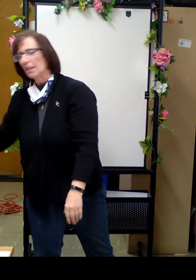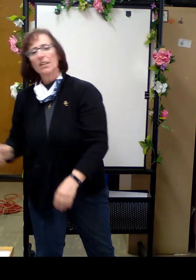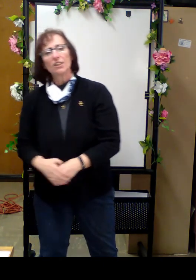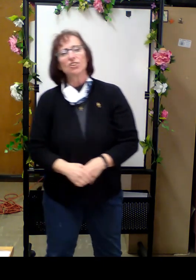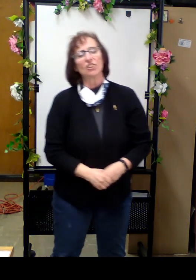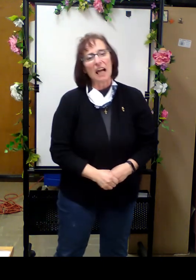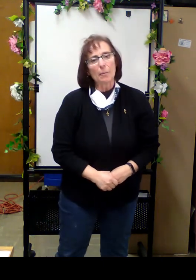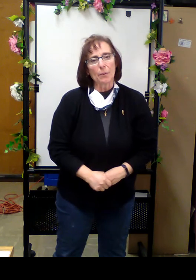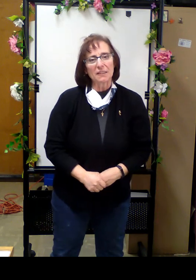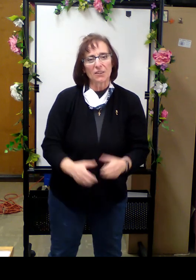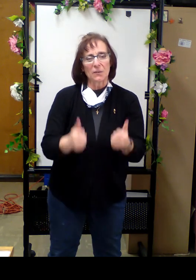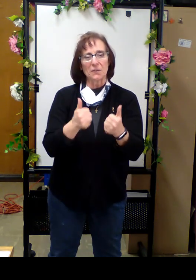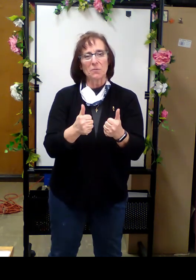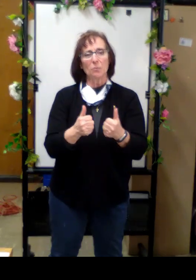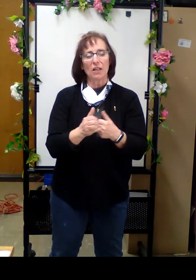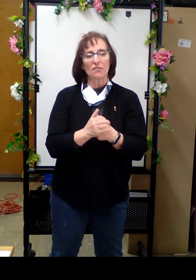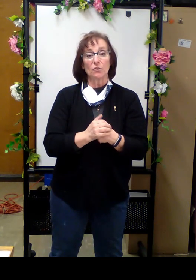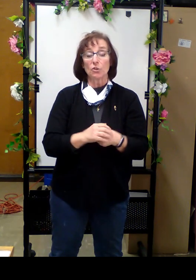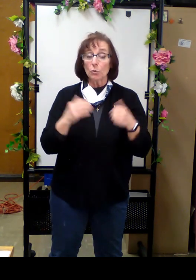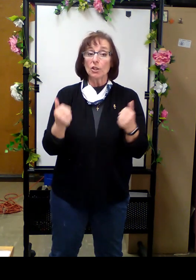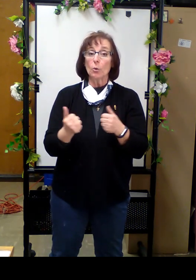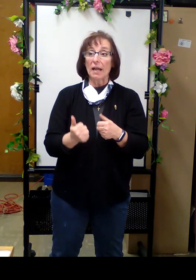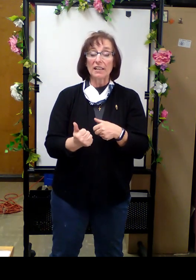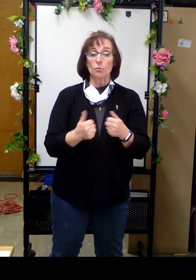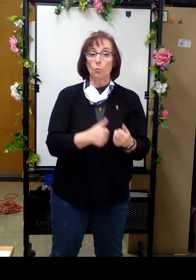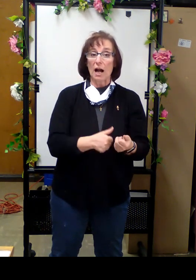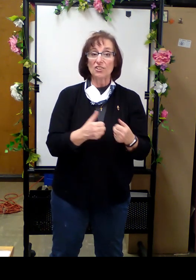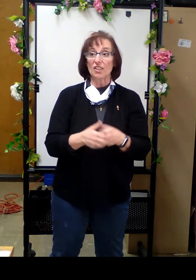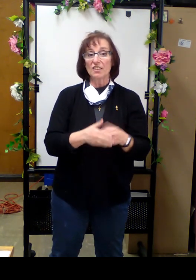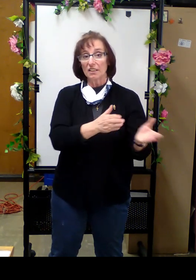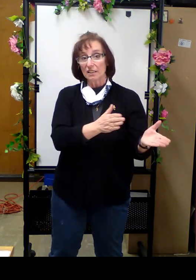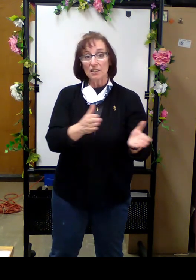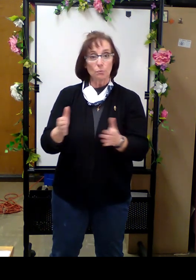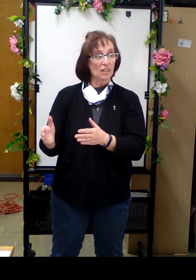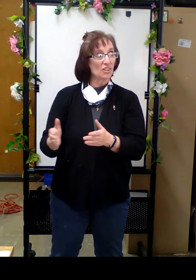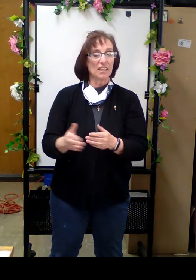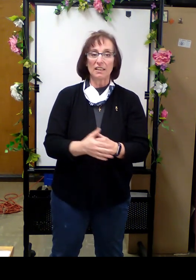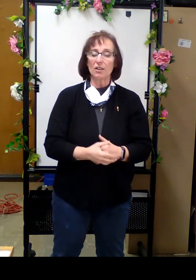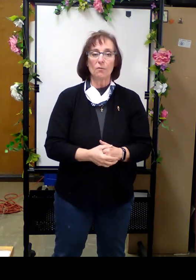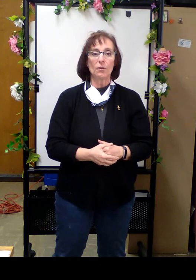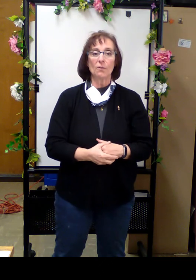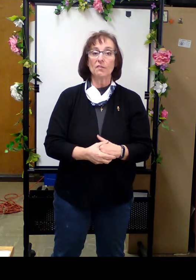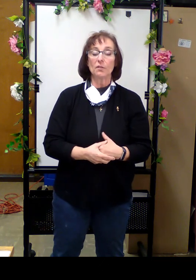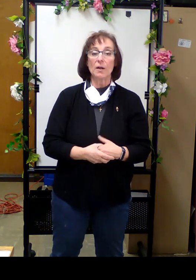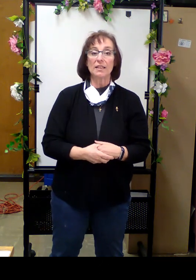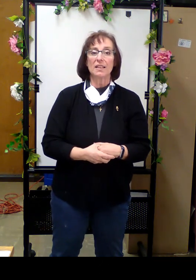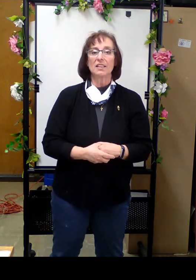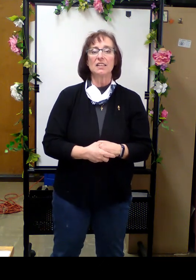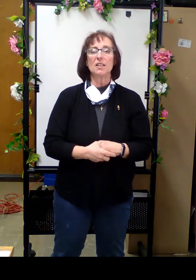Good job, boys and girls. I'm so proud of you. So you can go back and watch this. At least watch the ending over and over if you want to keep